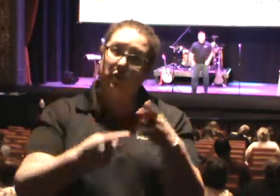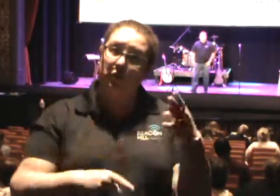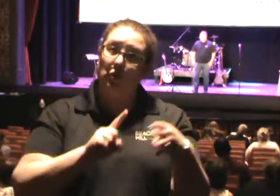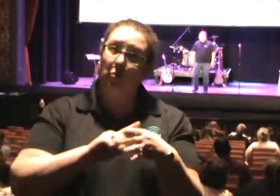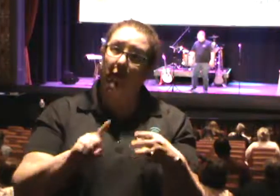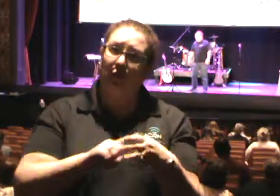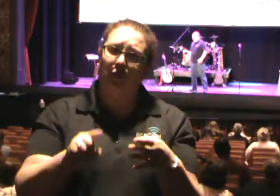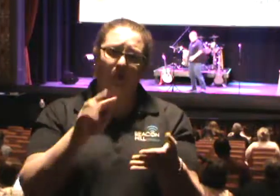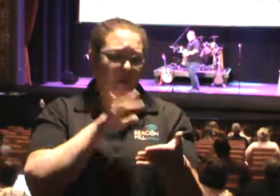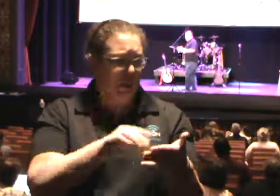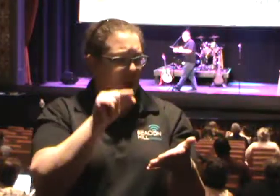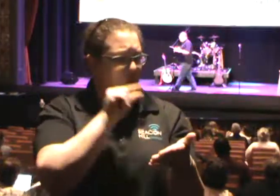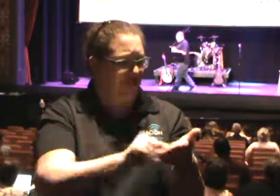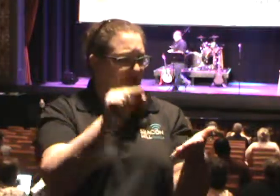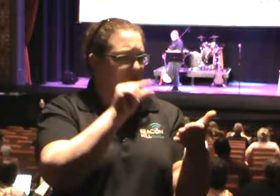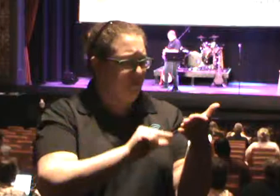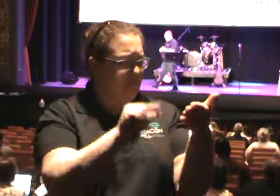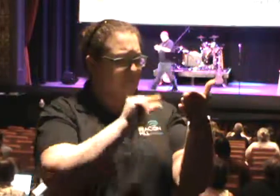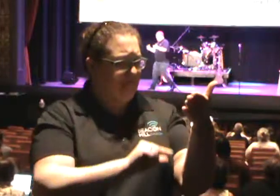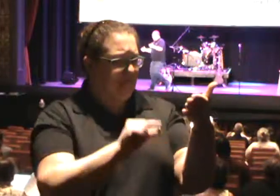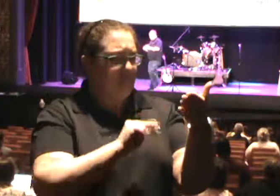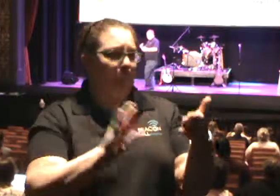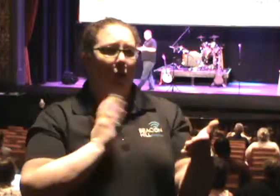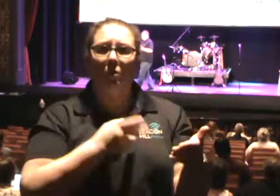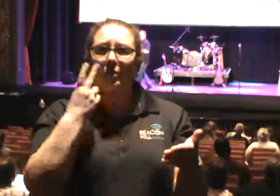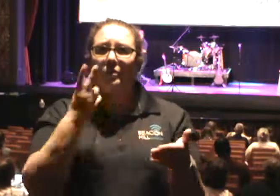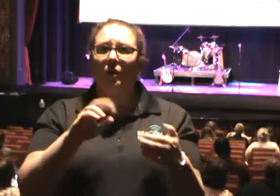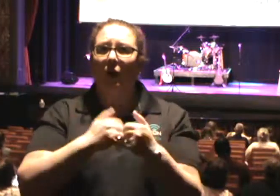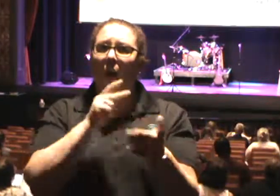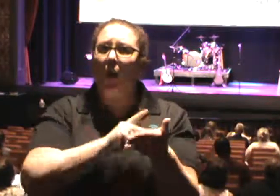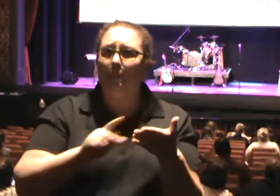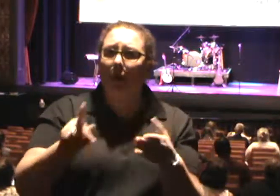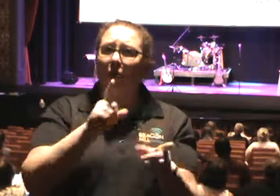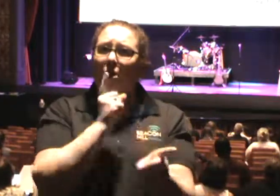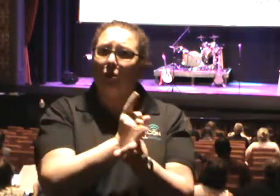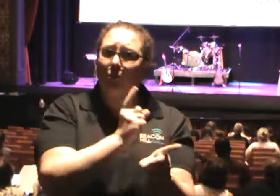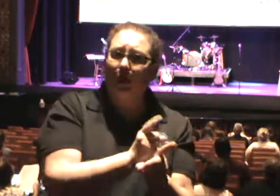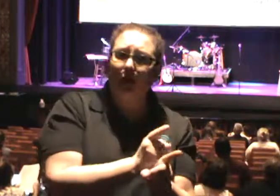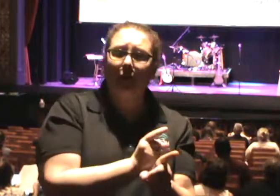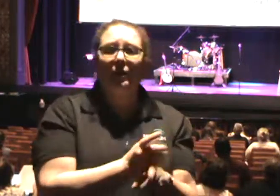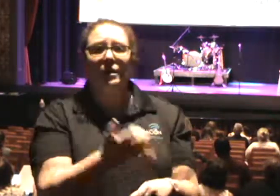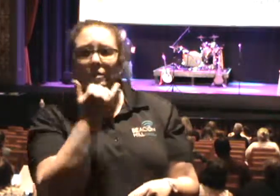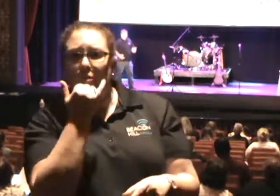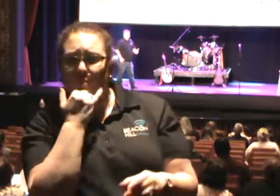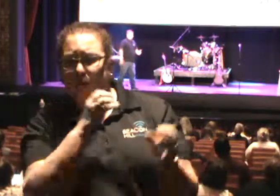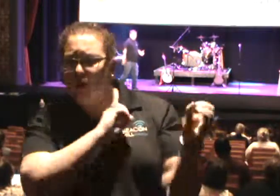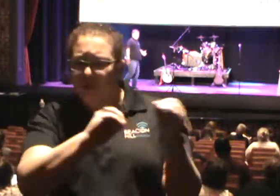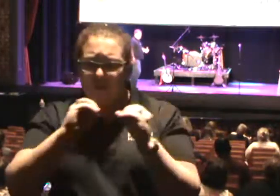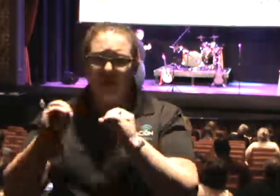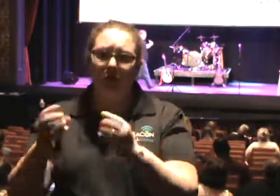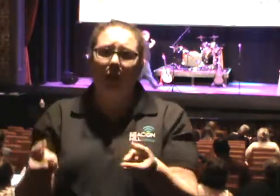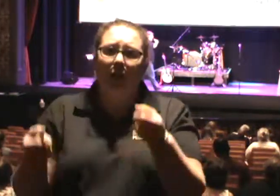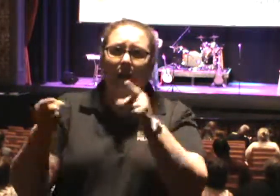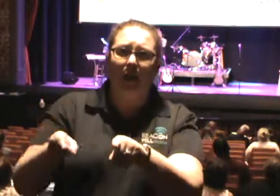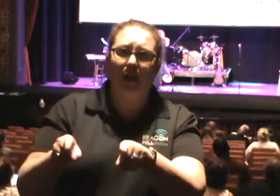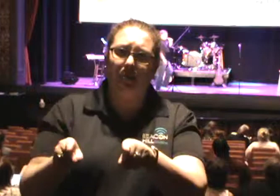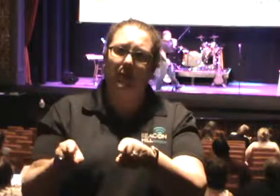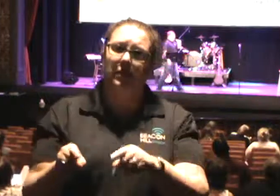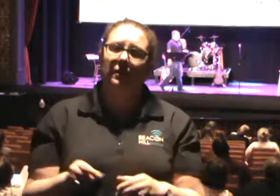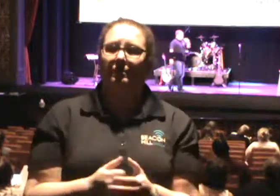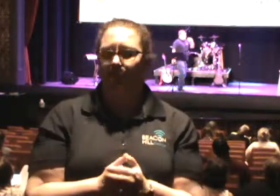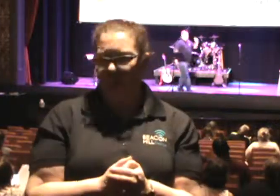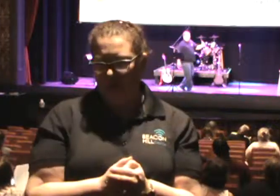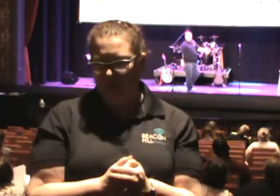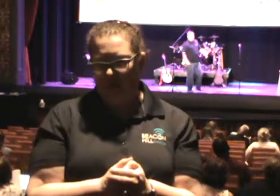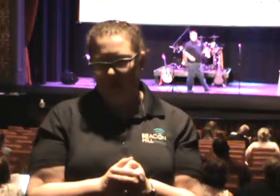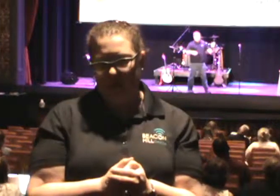by verse. We've seen how Paul first kind of corrected some errant teaching that was going on amongst them. How they're